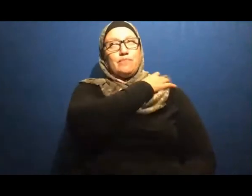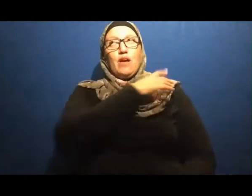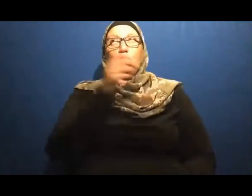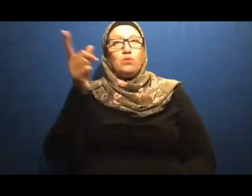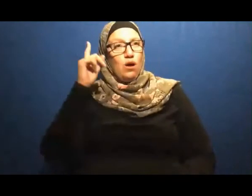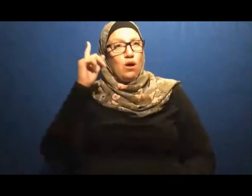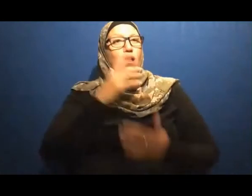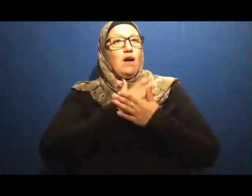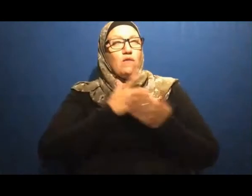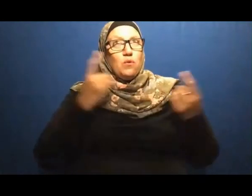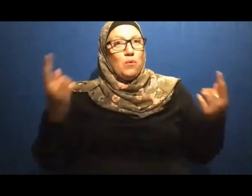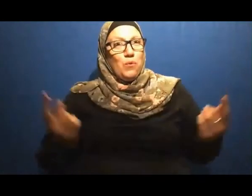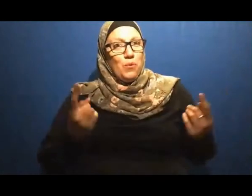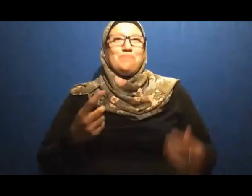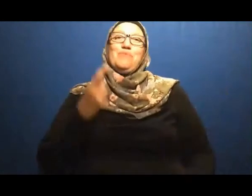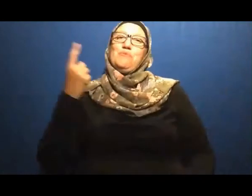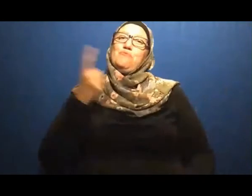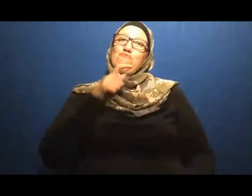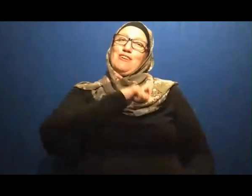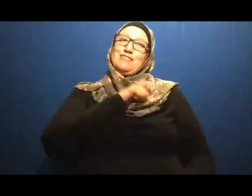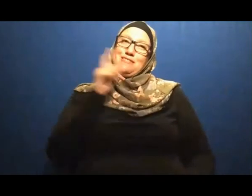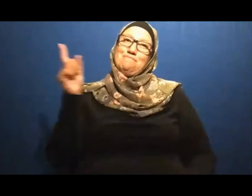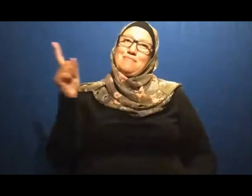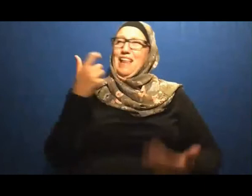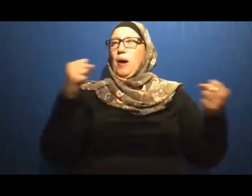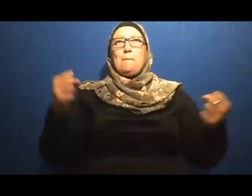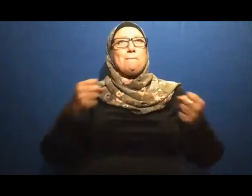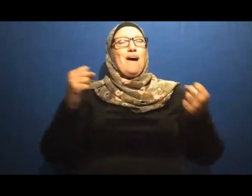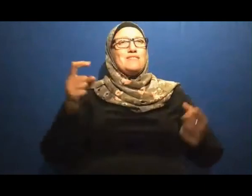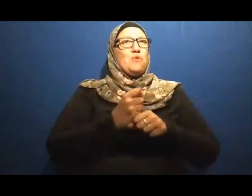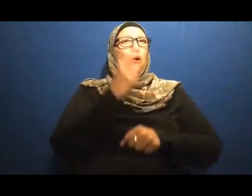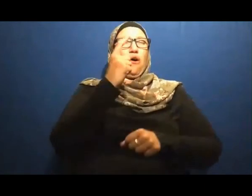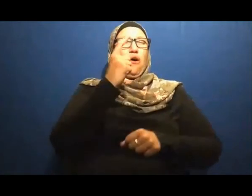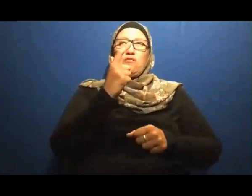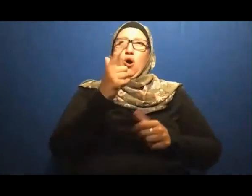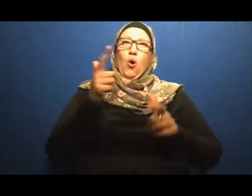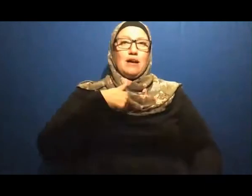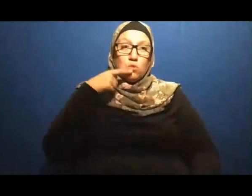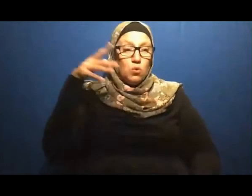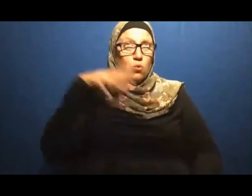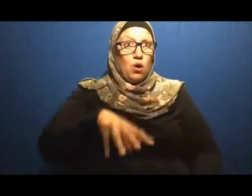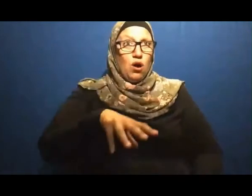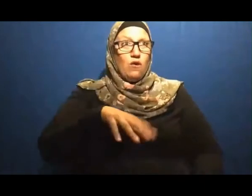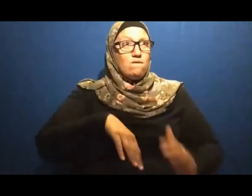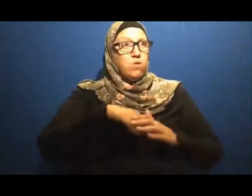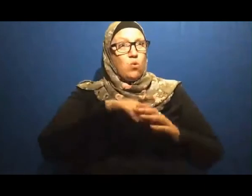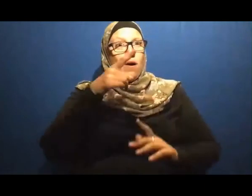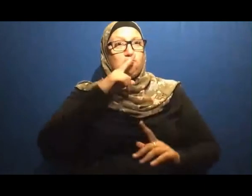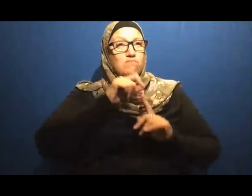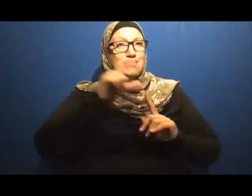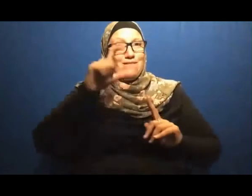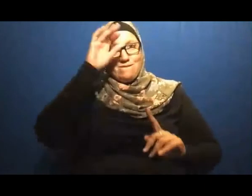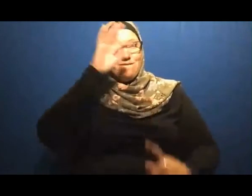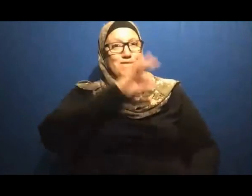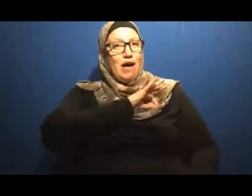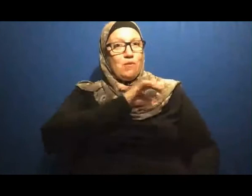God is commanding us It's an obligation If you want to remain faithful to God You need to look at the bigger picture As I will